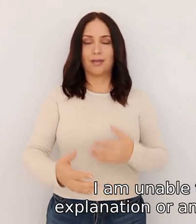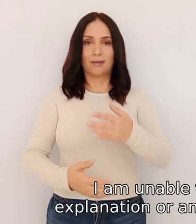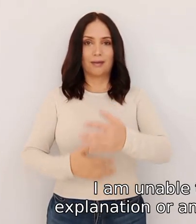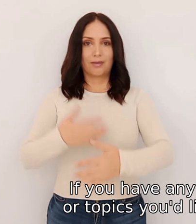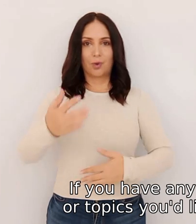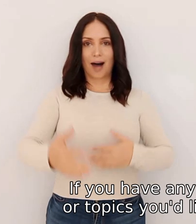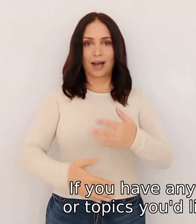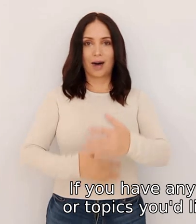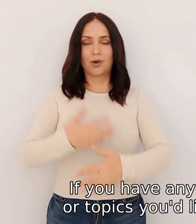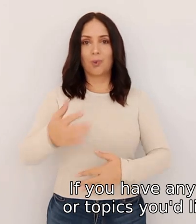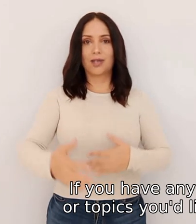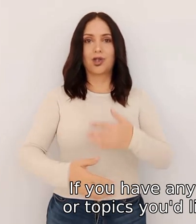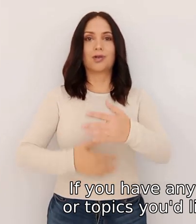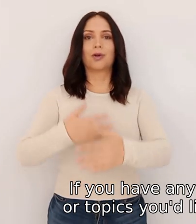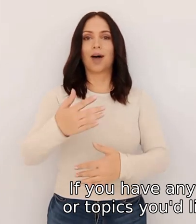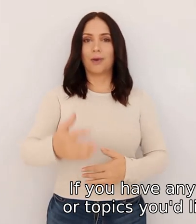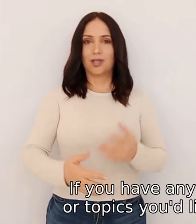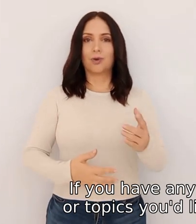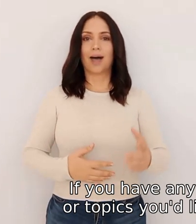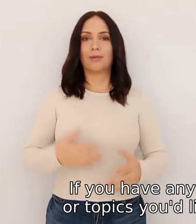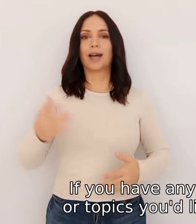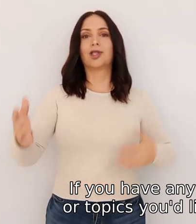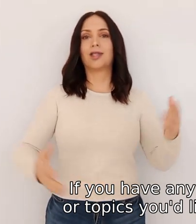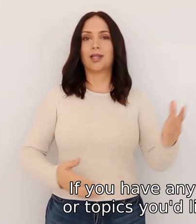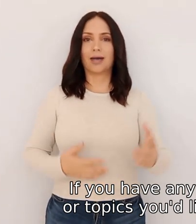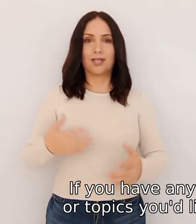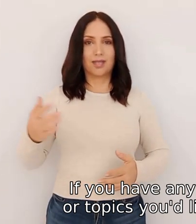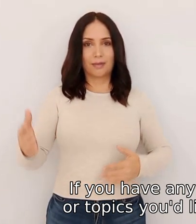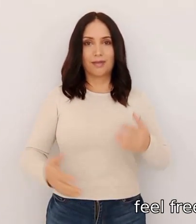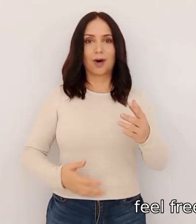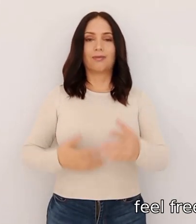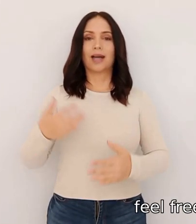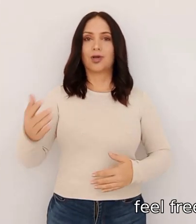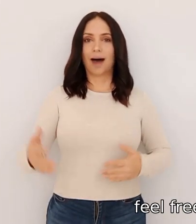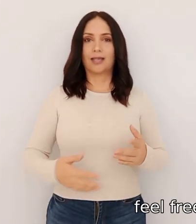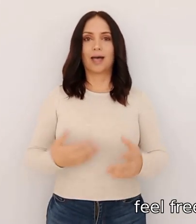if you have any other questions or topics you'd like me to discuss feel free to ask